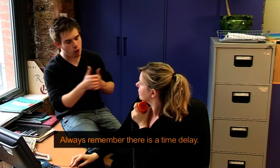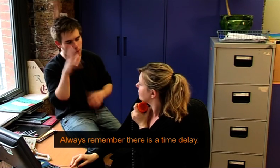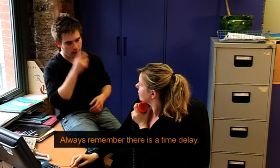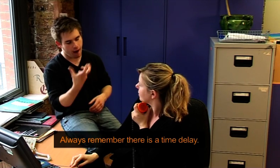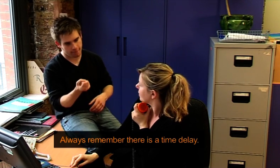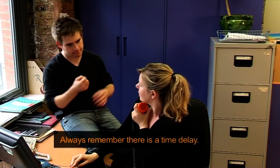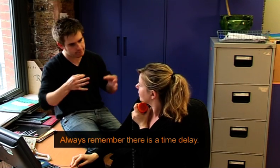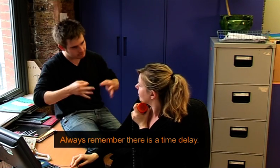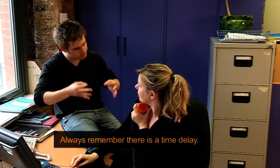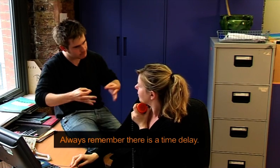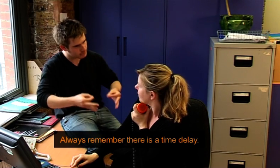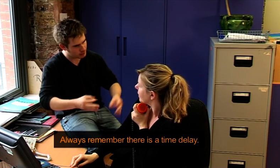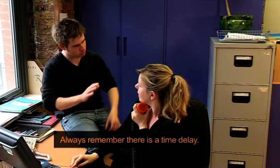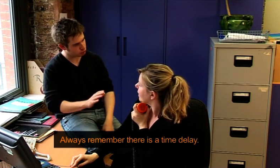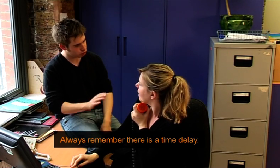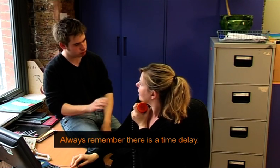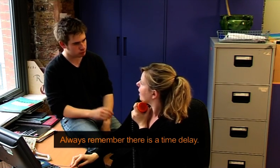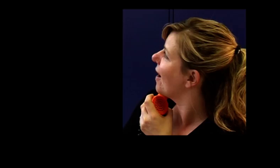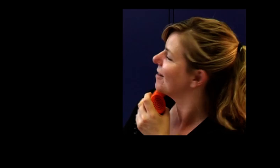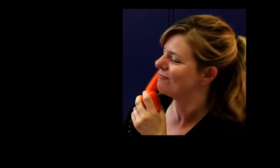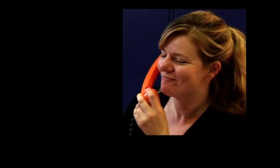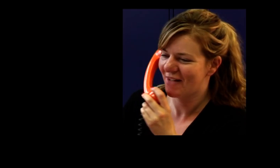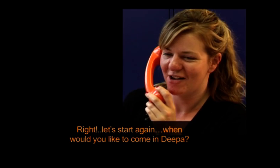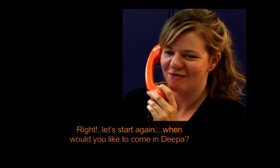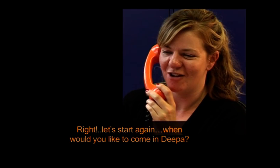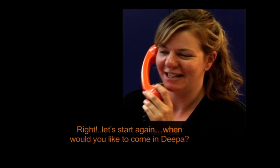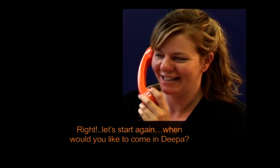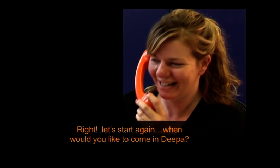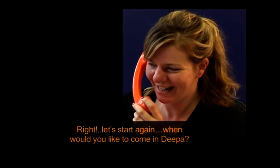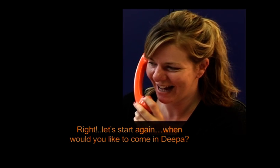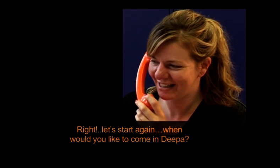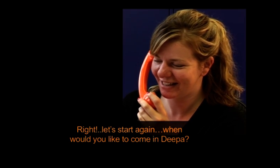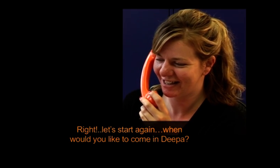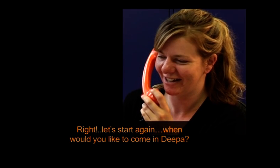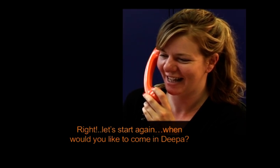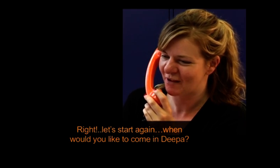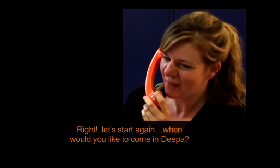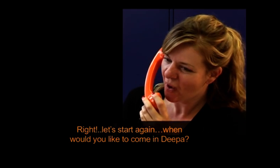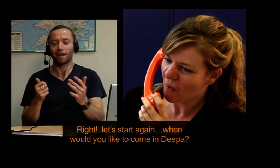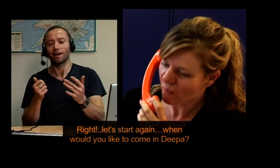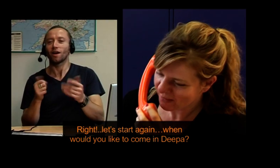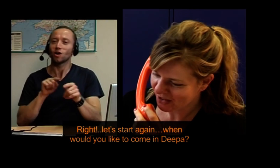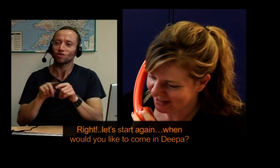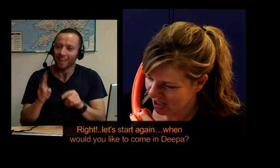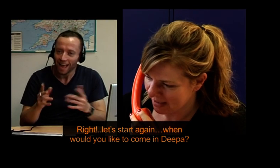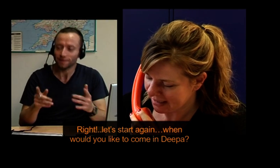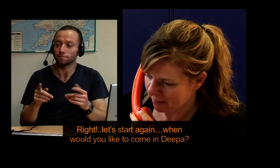Always remember that there's a time delay. Right, let's start again. When would you like to come in deeper?